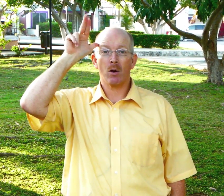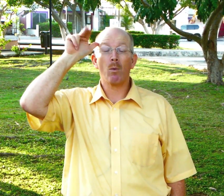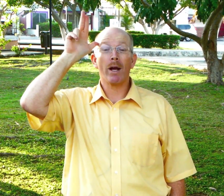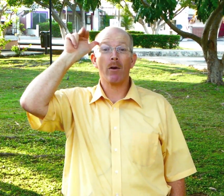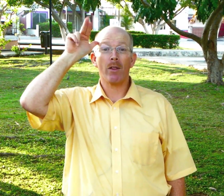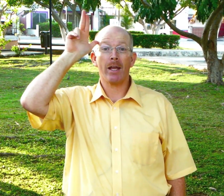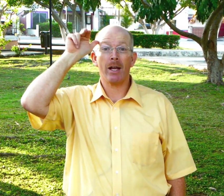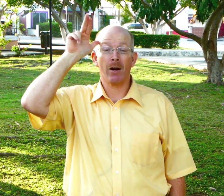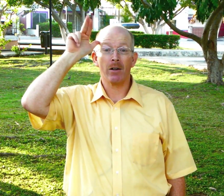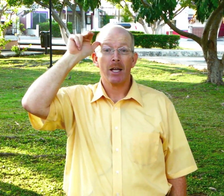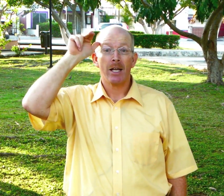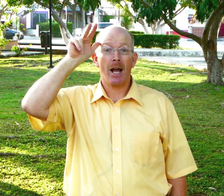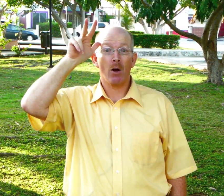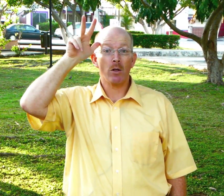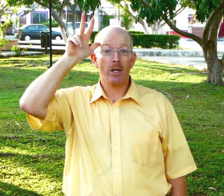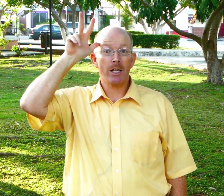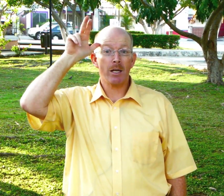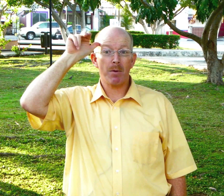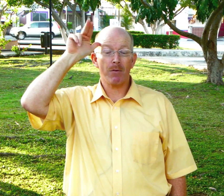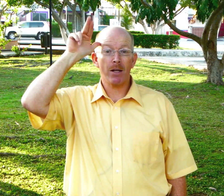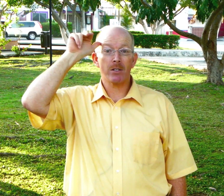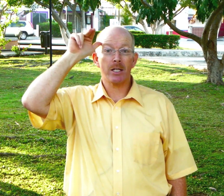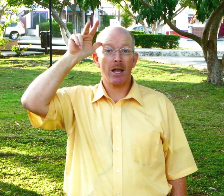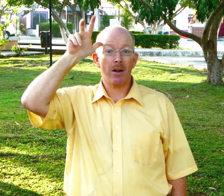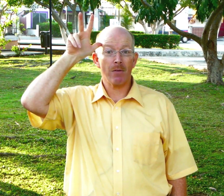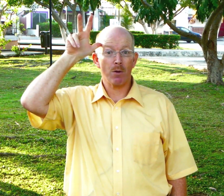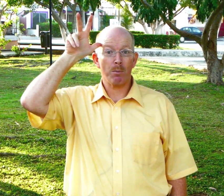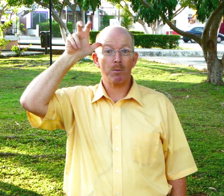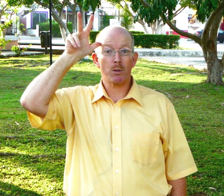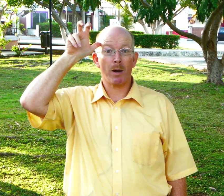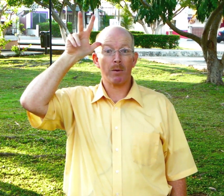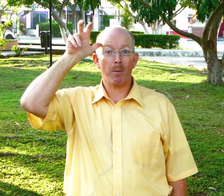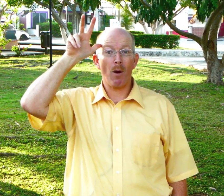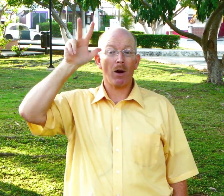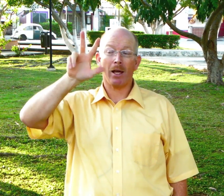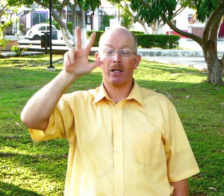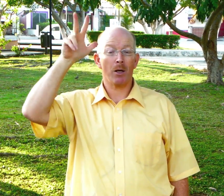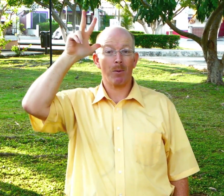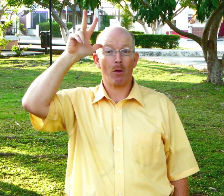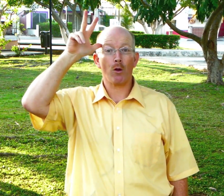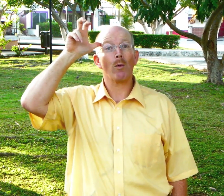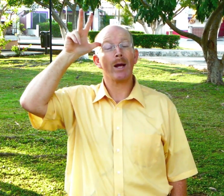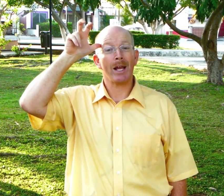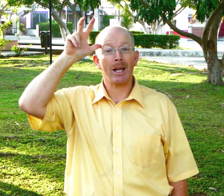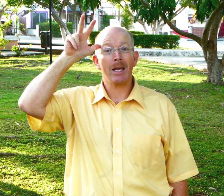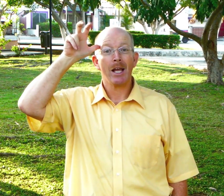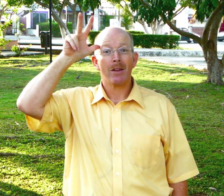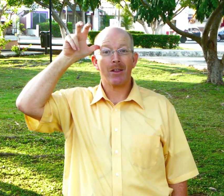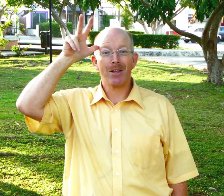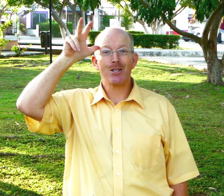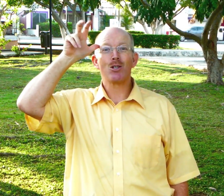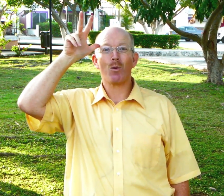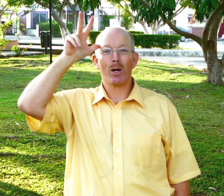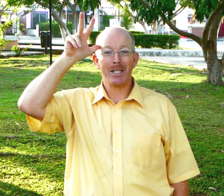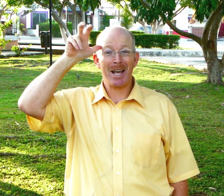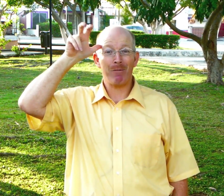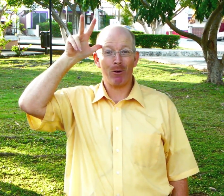wiggle the ear now you need to keep your fingers together if you spread them apart like the number three then this is the word devil